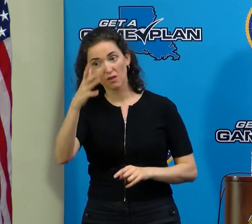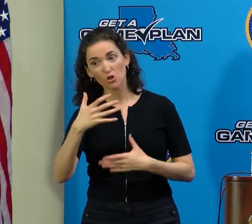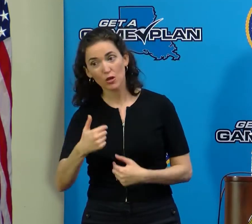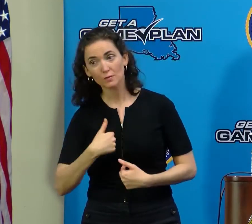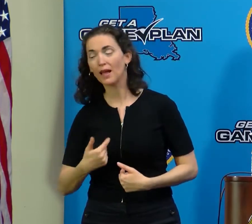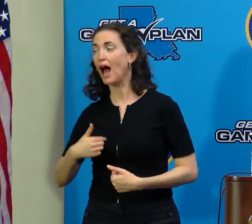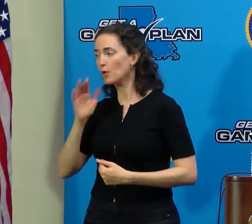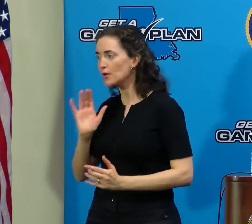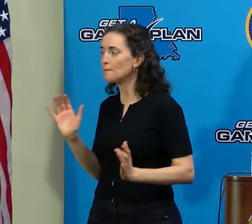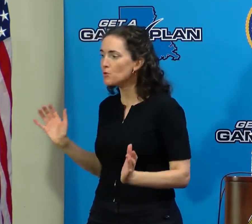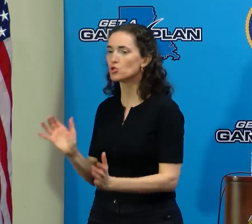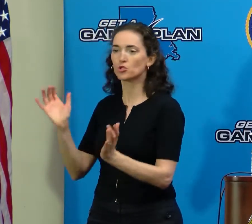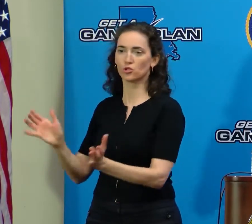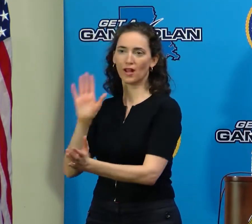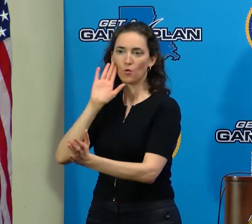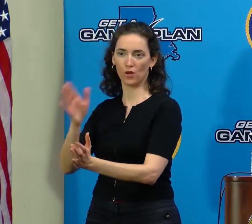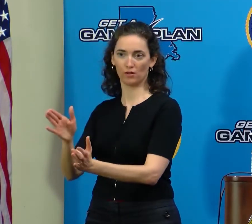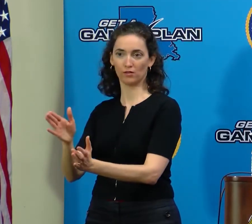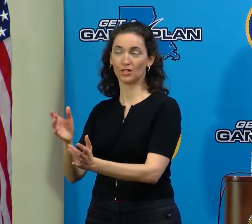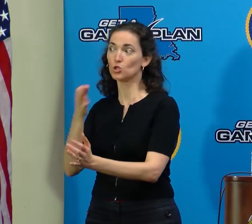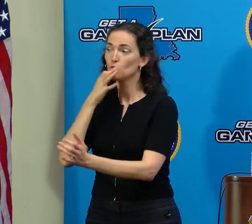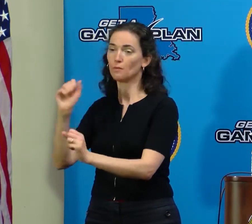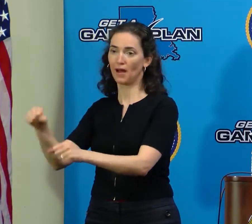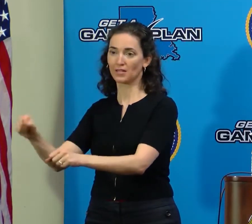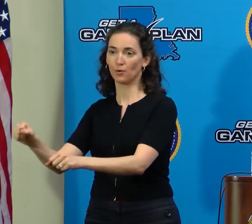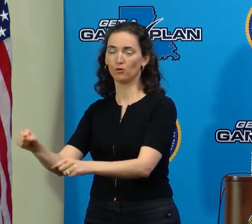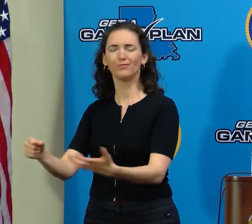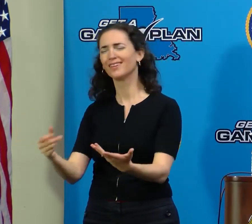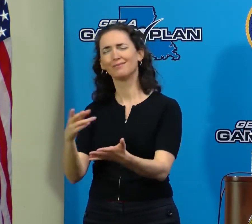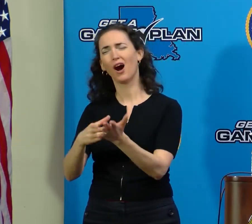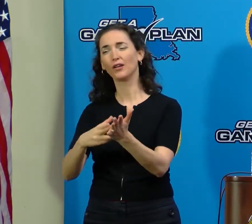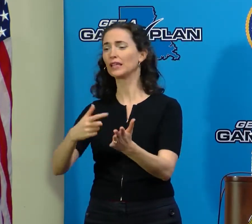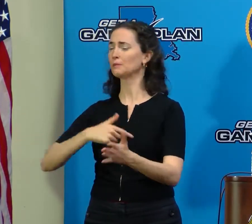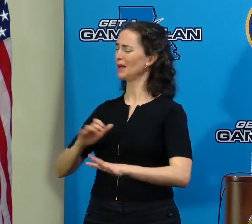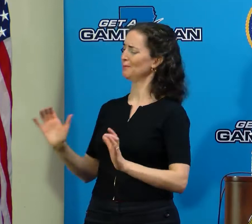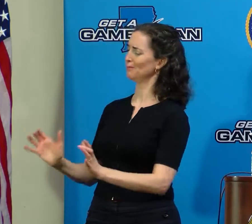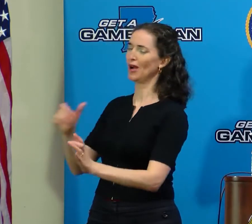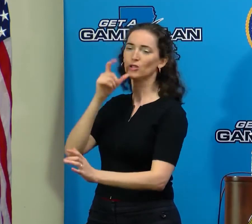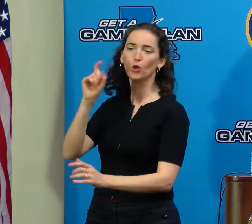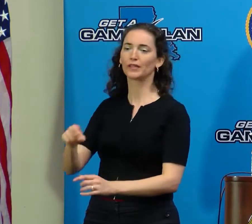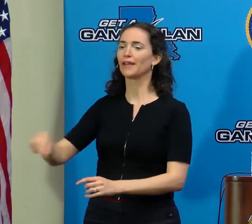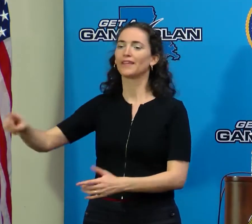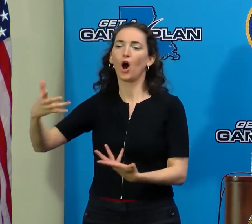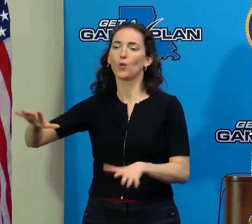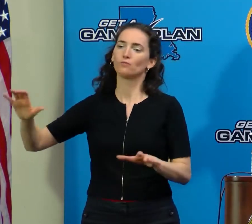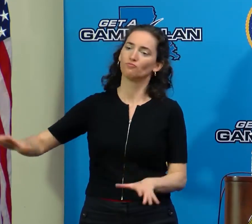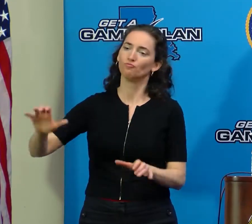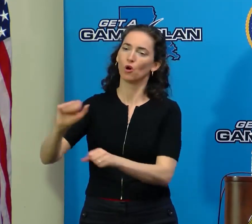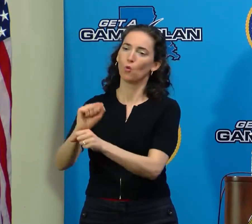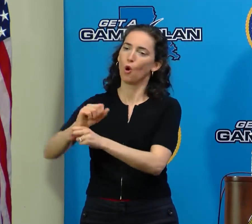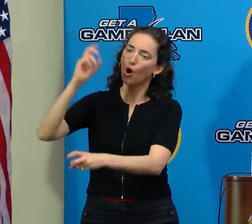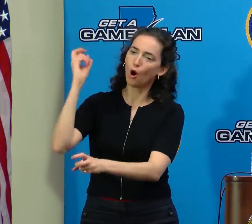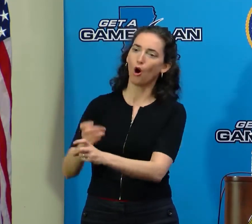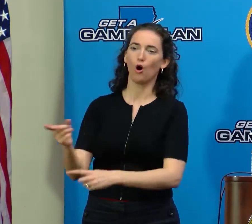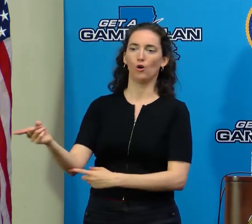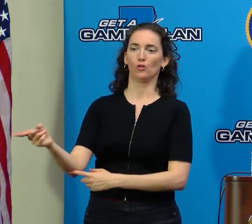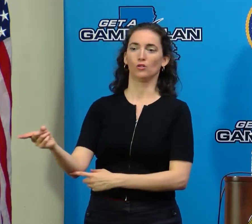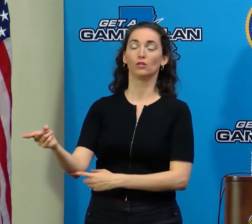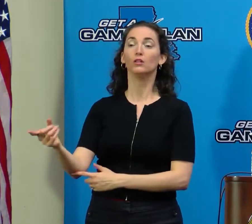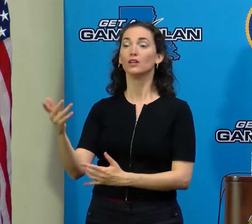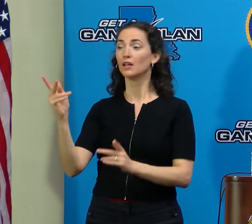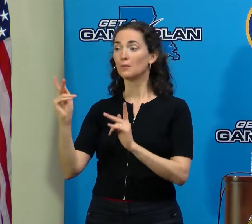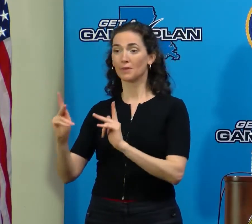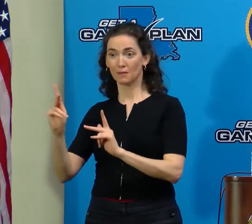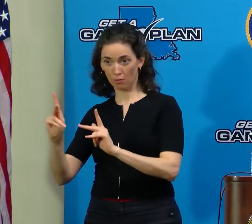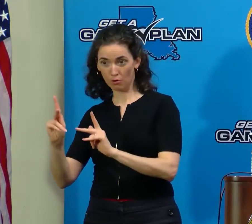get it done as soon as possible. And quite frankly, I don't need to. They're out there working extremely hard. They had more linemen